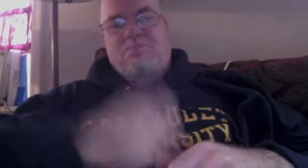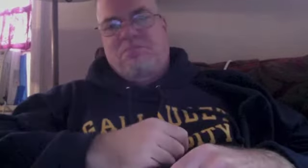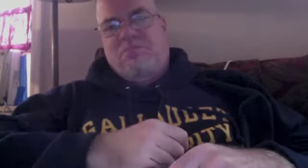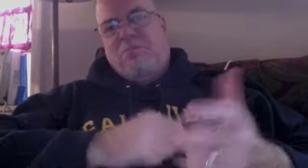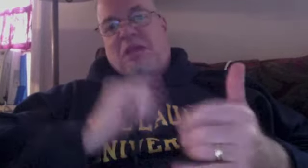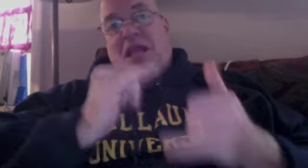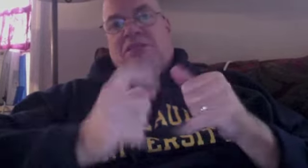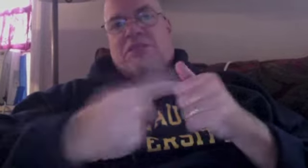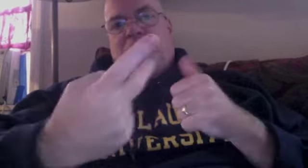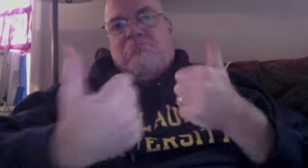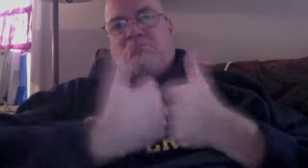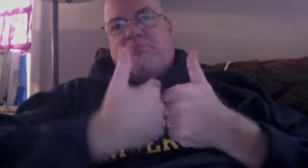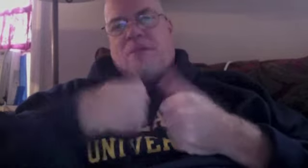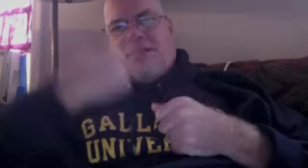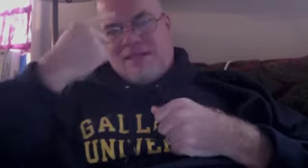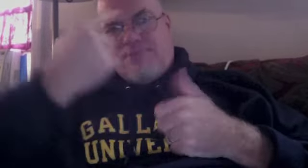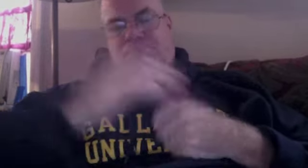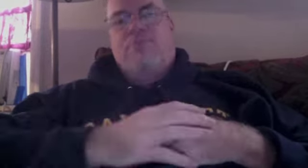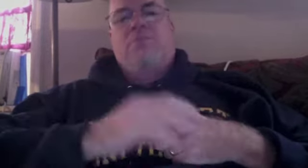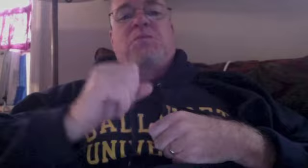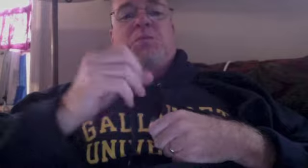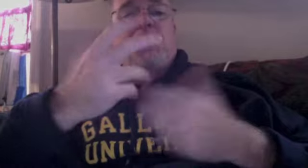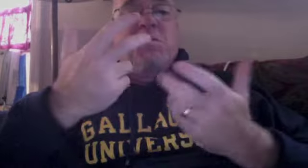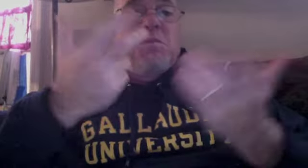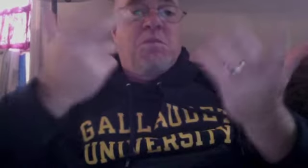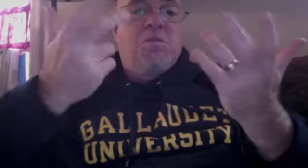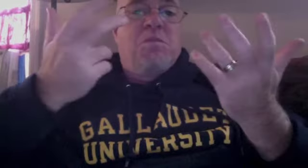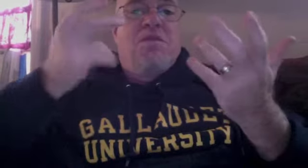I think it's a boring thing. so